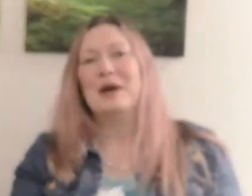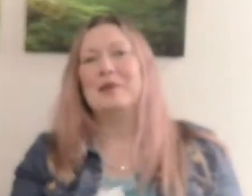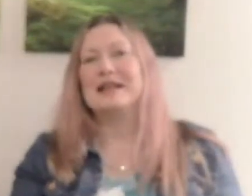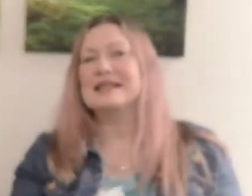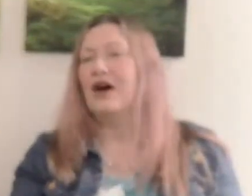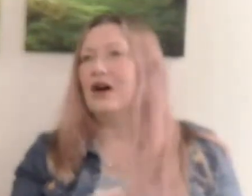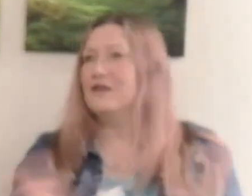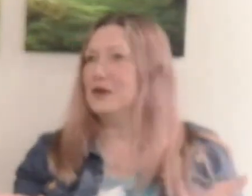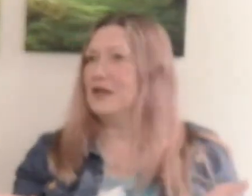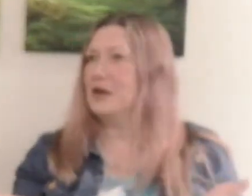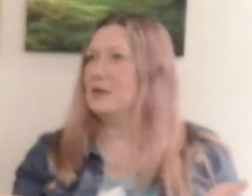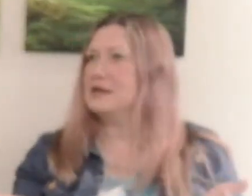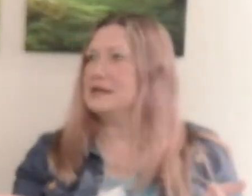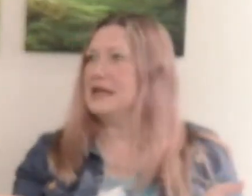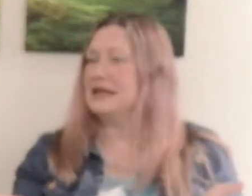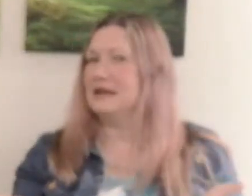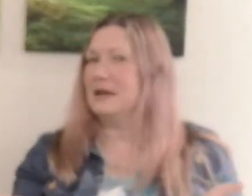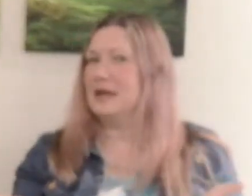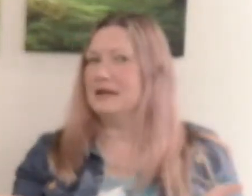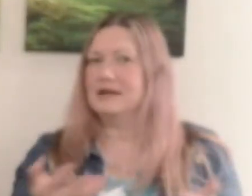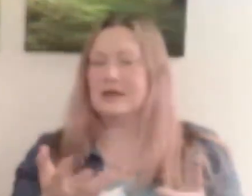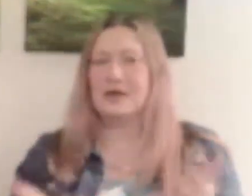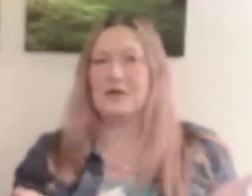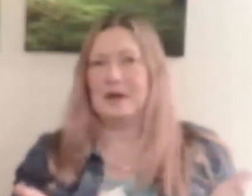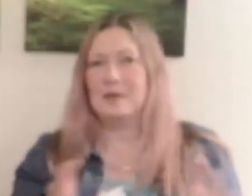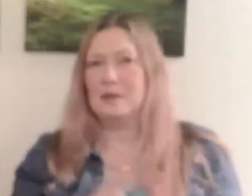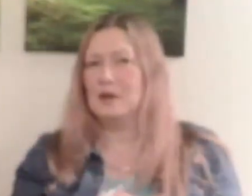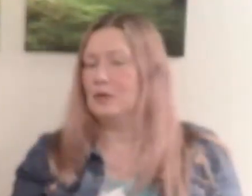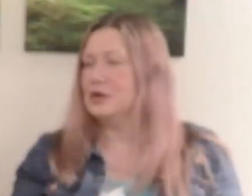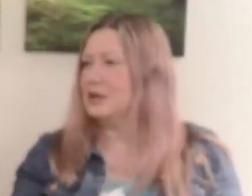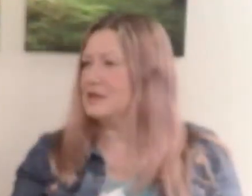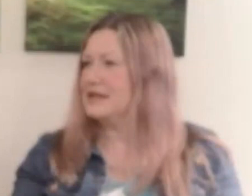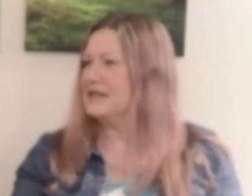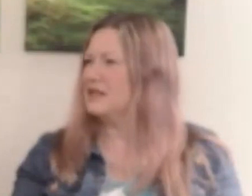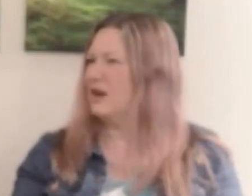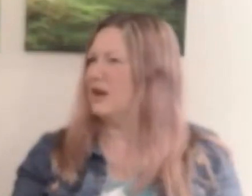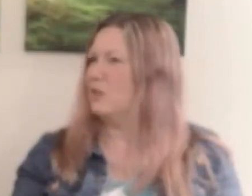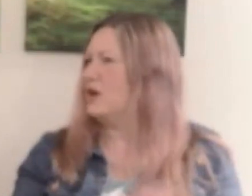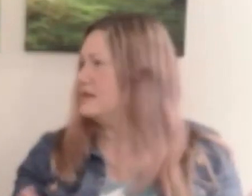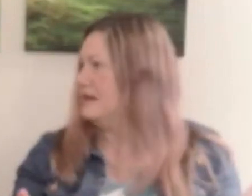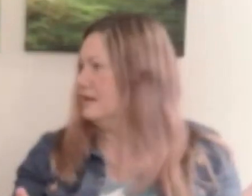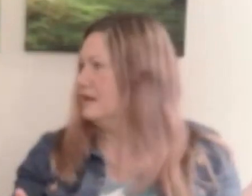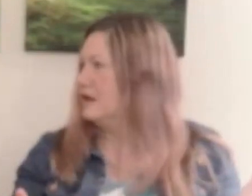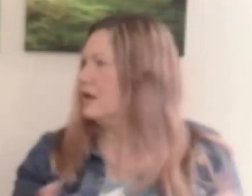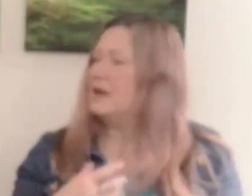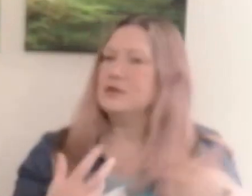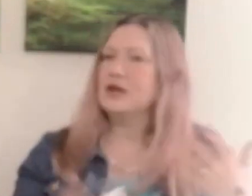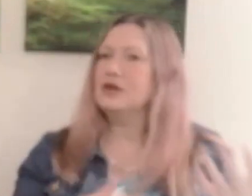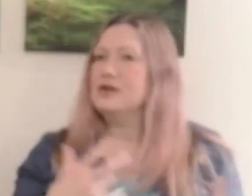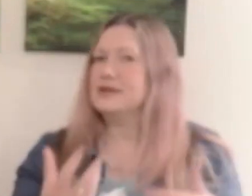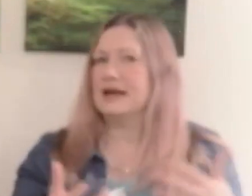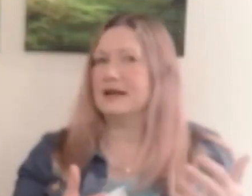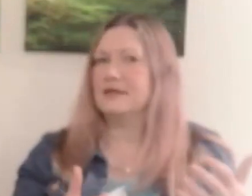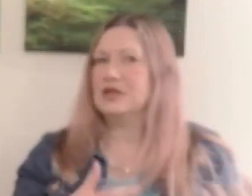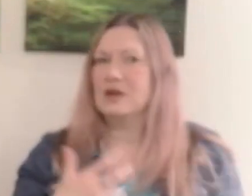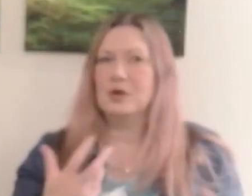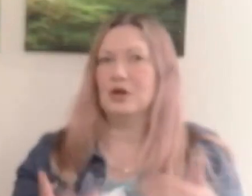But it's... I feel like though, sin... mean, I don't know if about people who are watching, but sin's quite like, what is sin? Yeah. Like people don't use that terminology